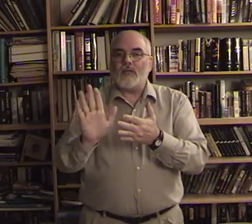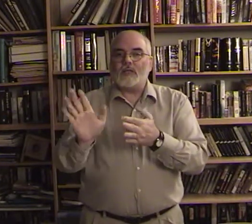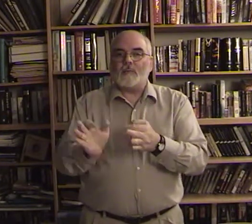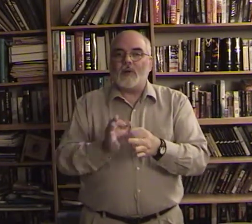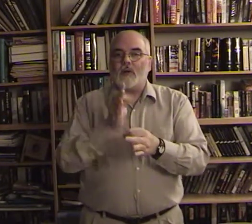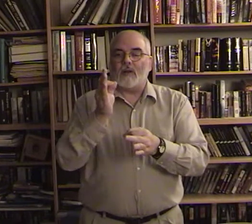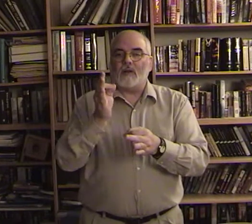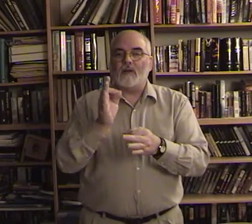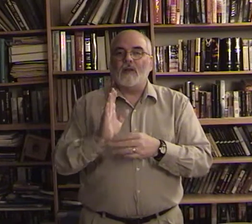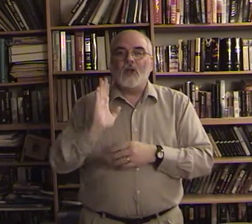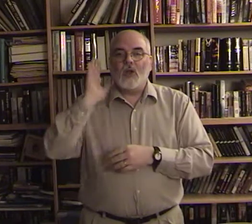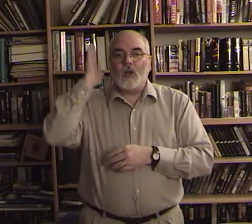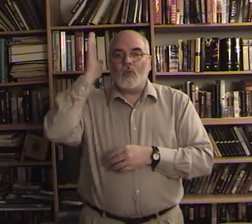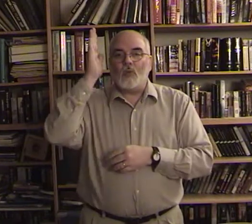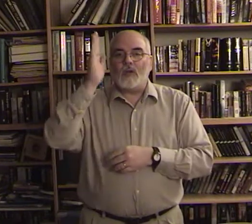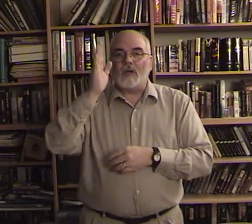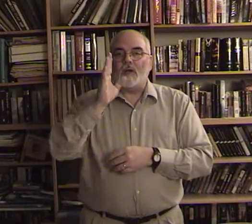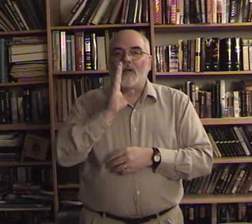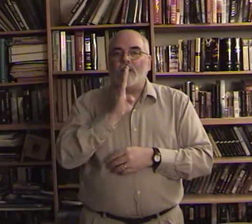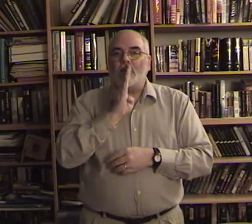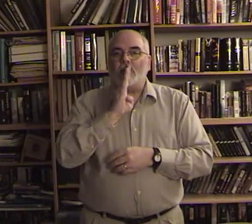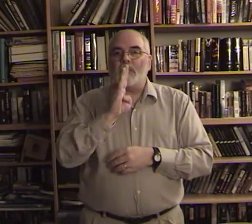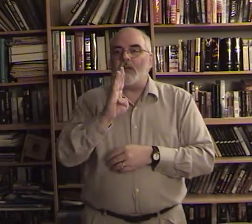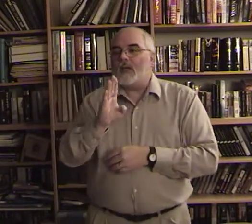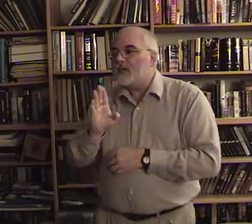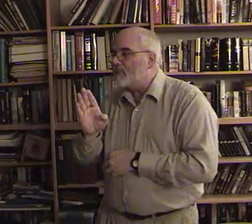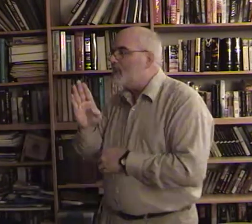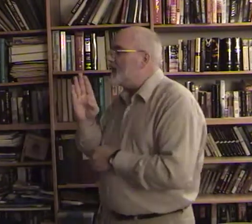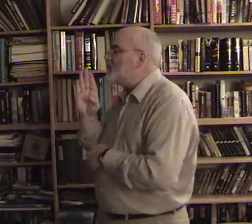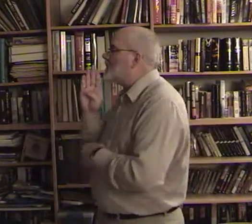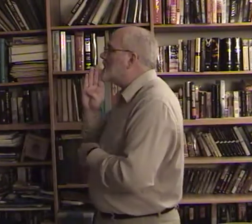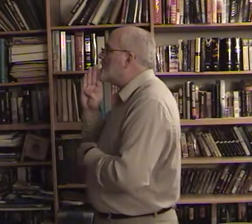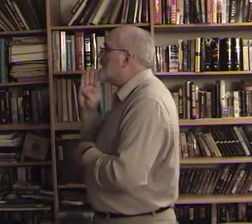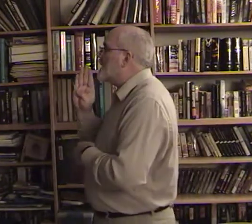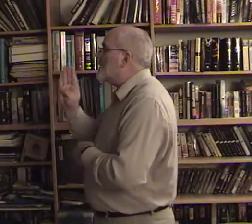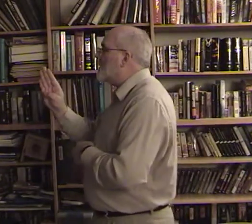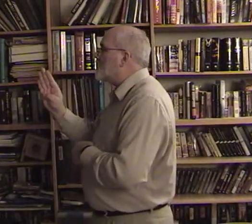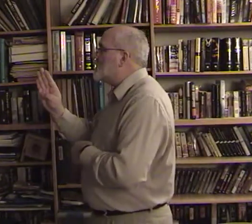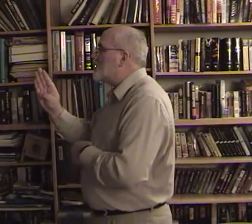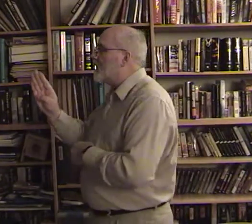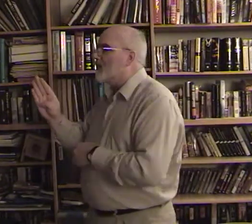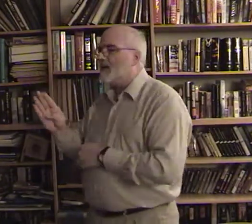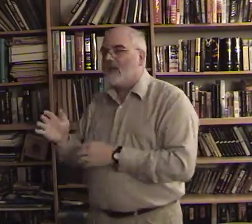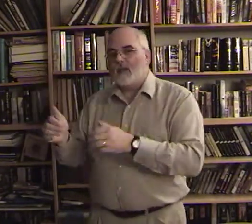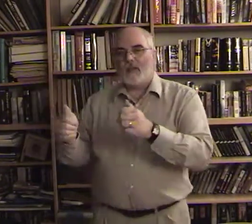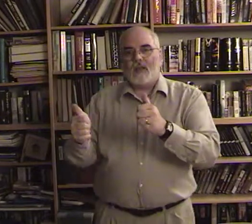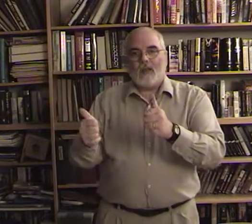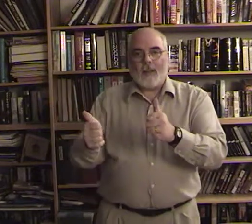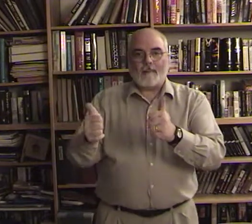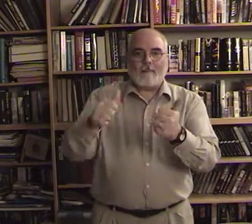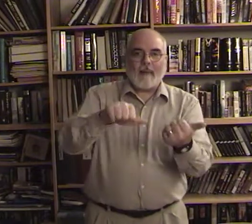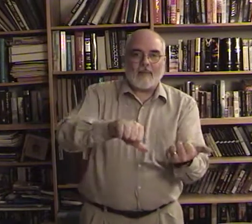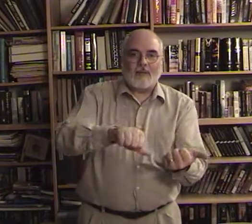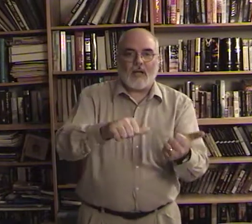spirit will be be it gets a b coming off the chin baptized